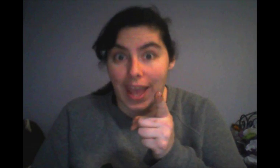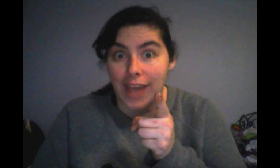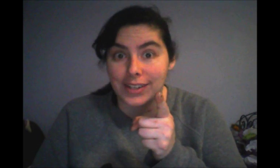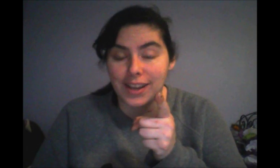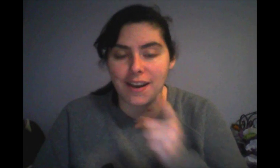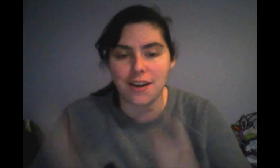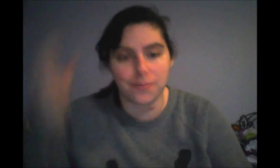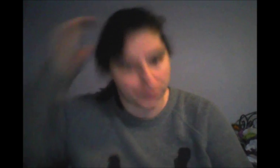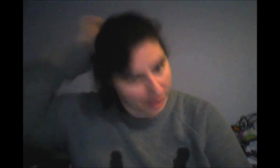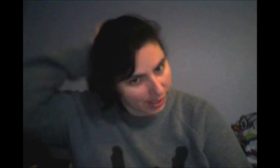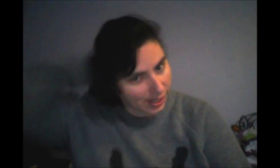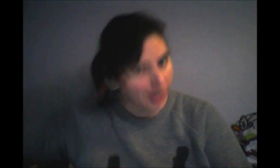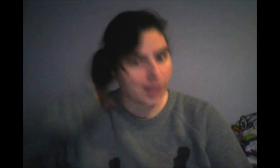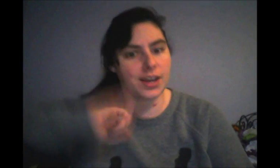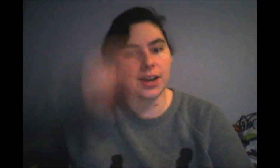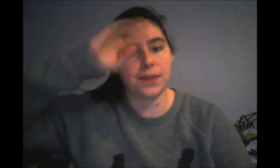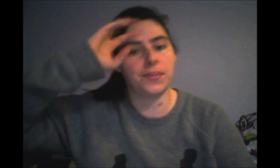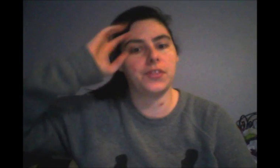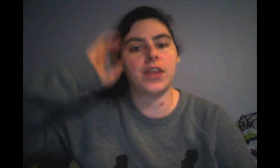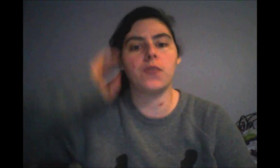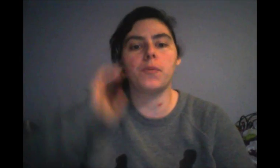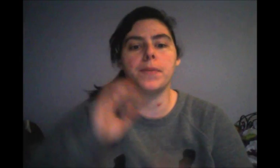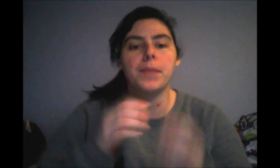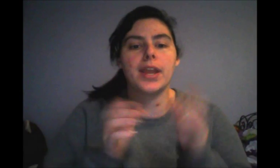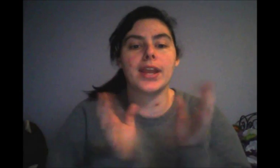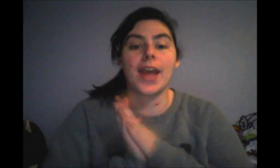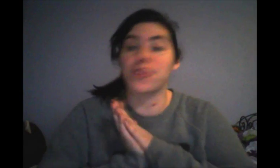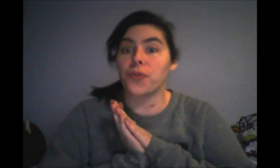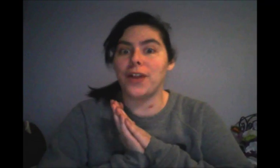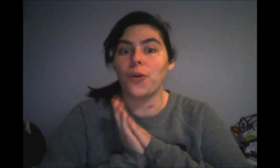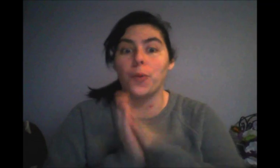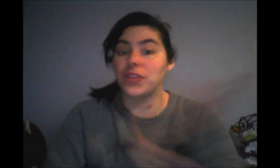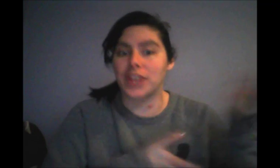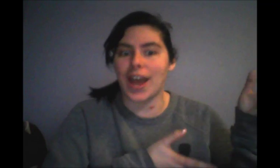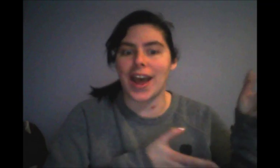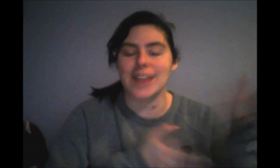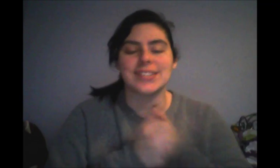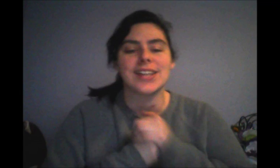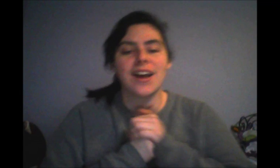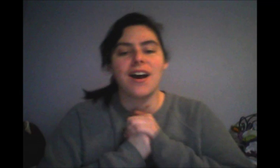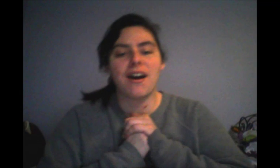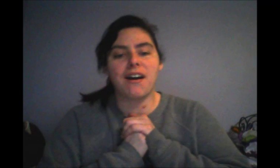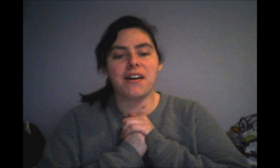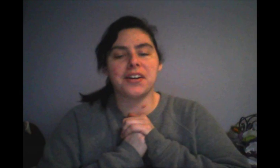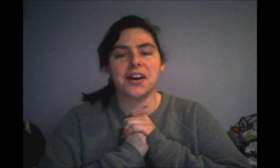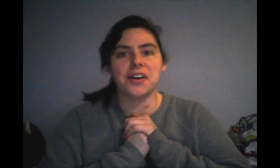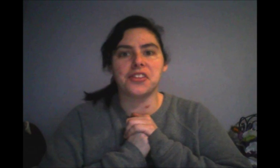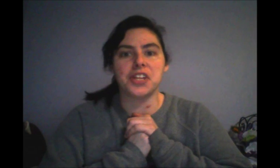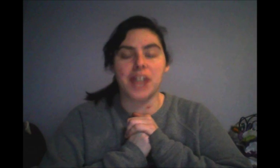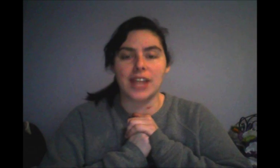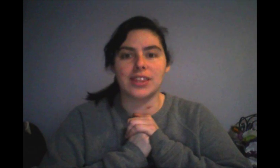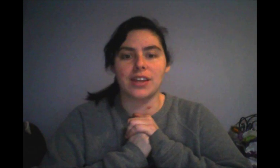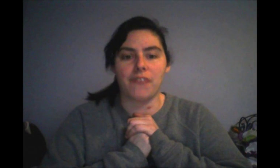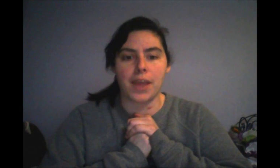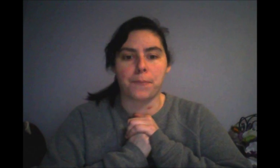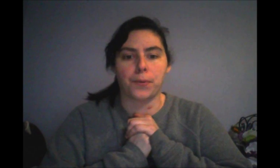at. Um, uh, they will be playing at the rail with the guys on, uh, the 9th of April,